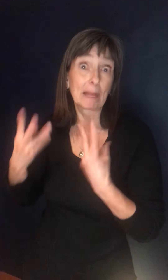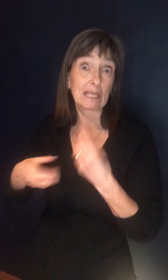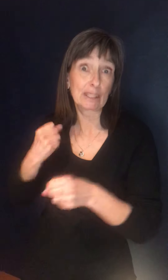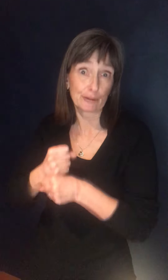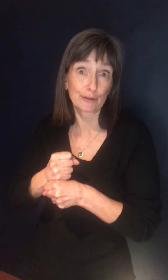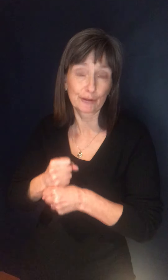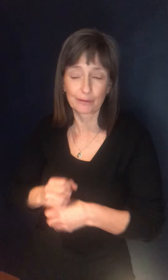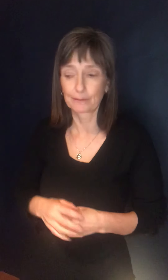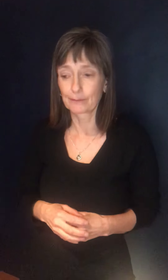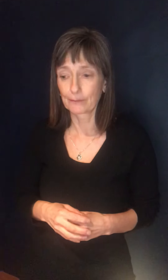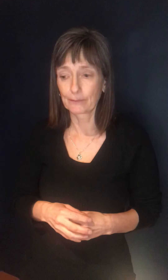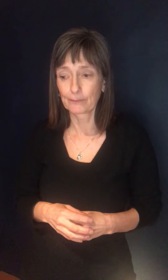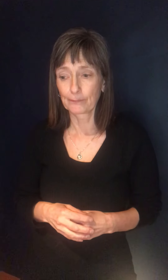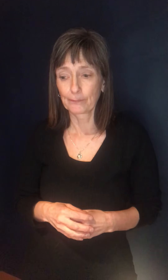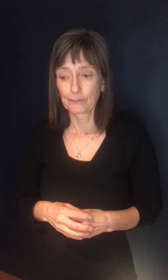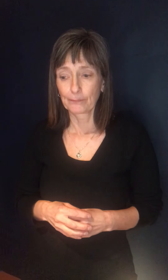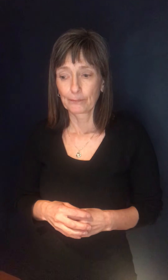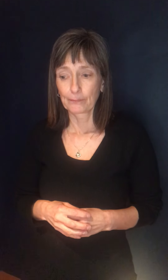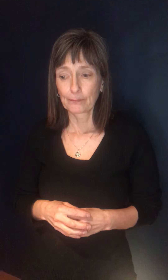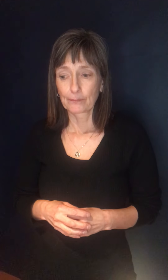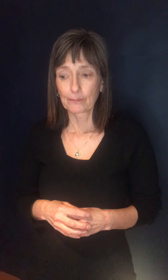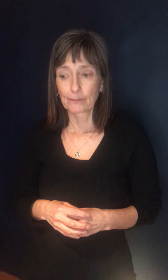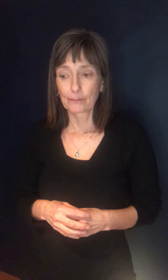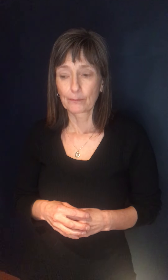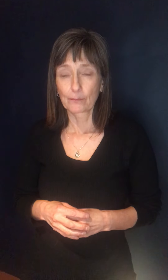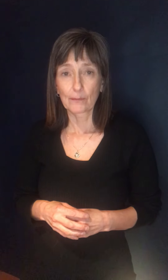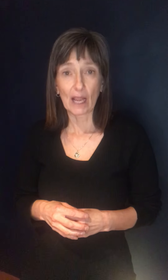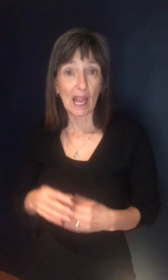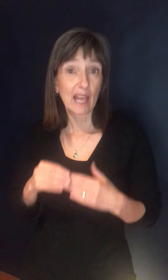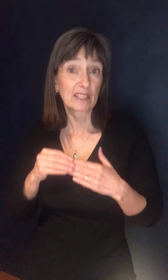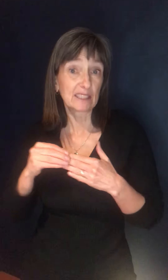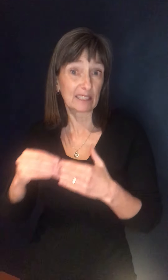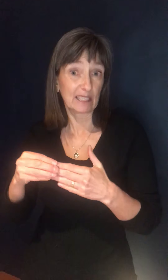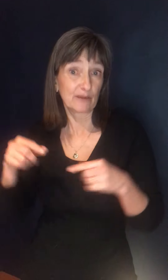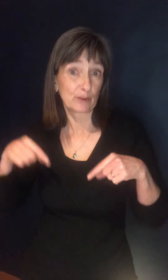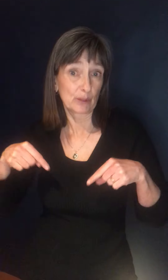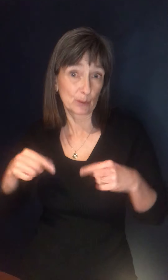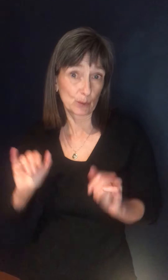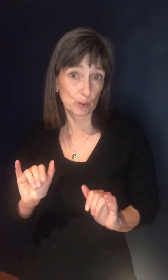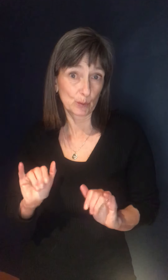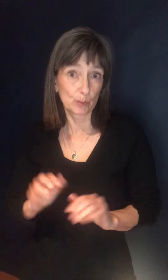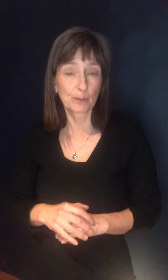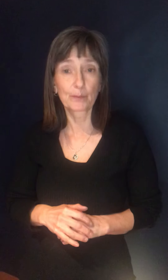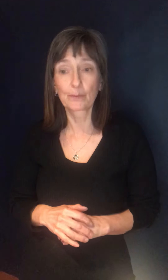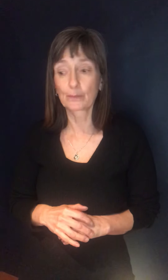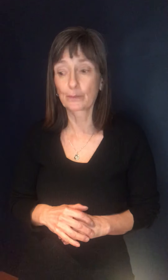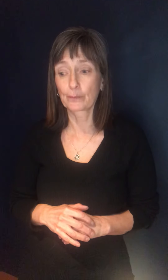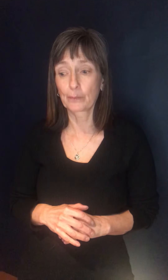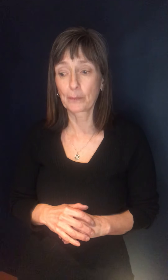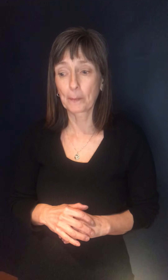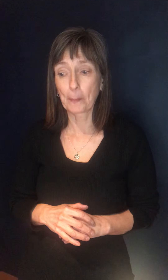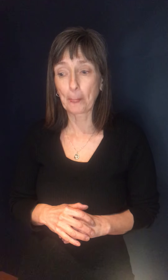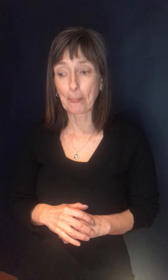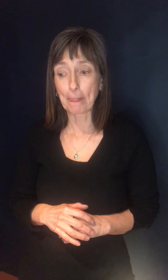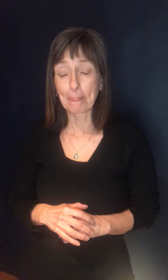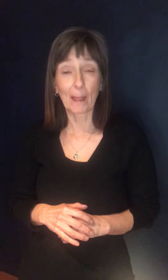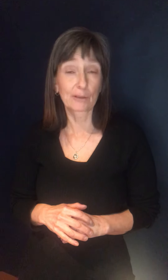uh, and, uh, guided us through all of this. So, um, we are, um, we're taking our, um,